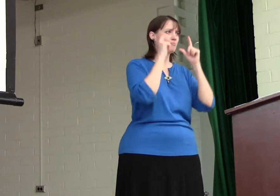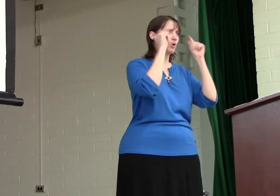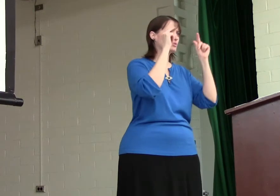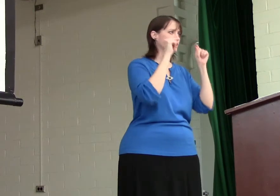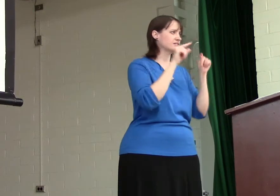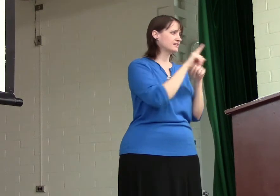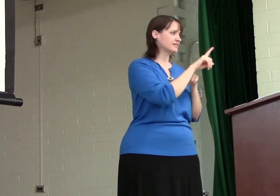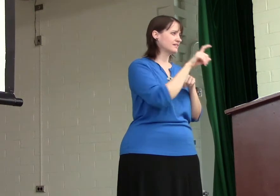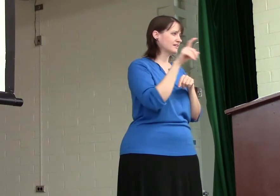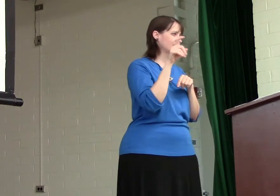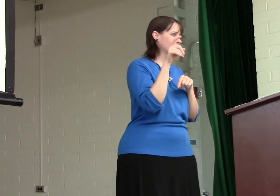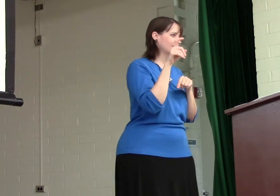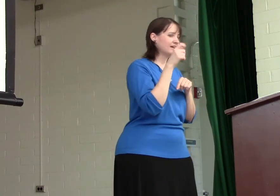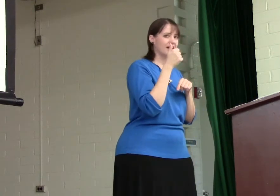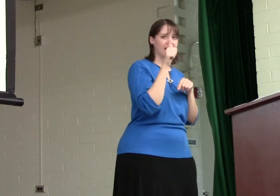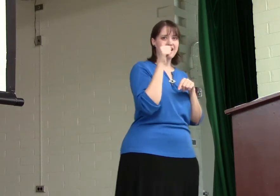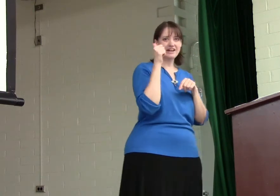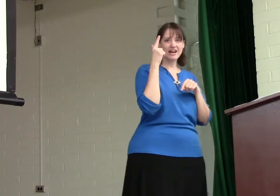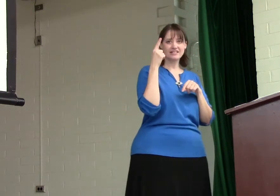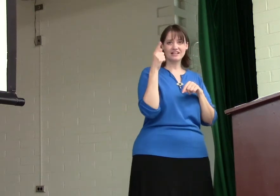Moses? Any idea?